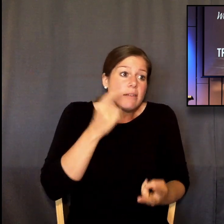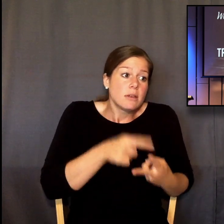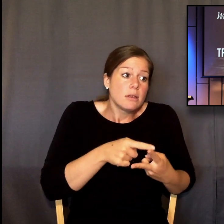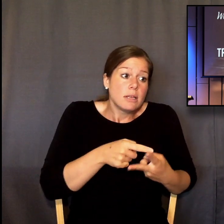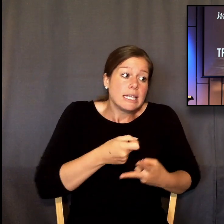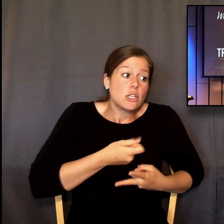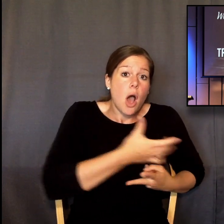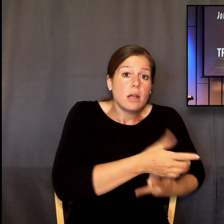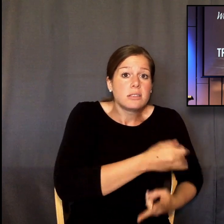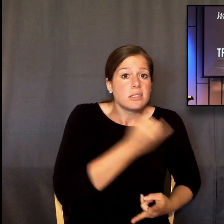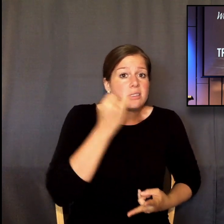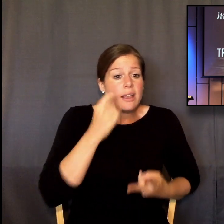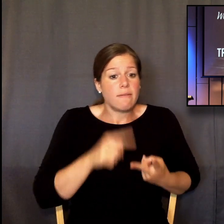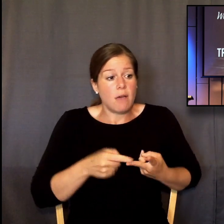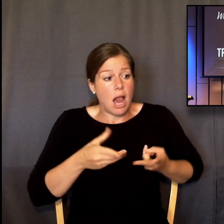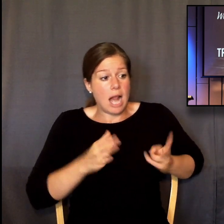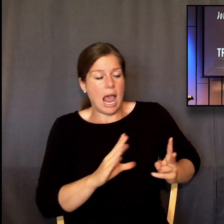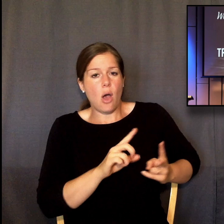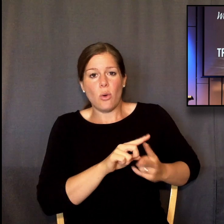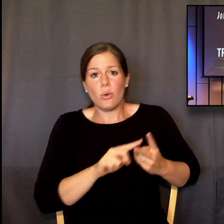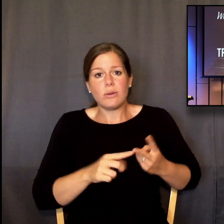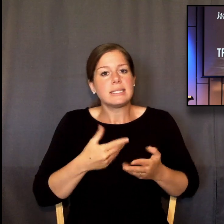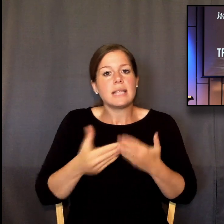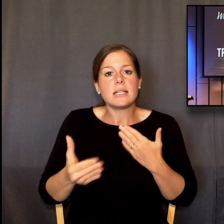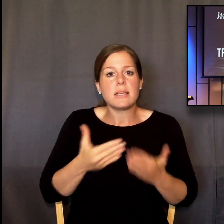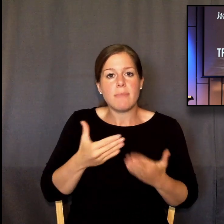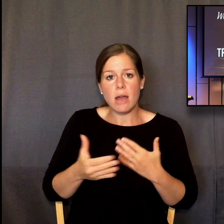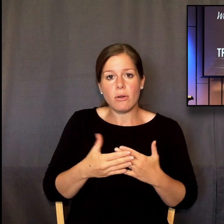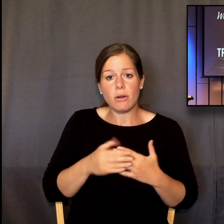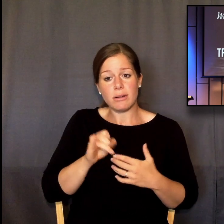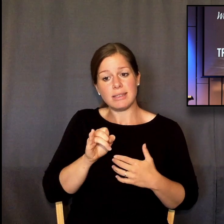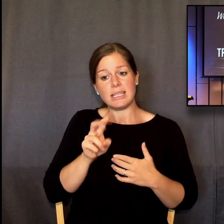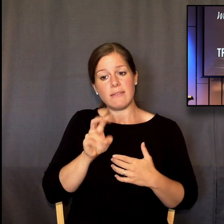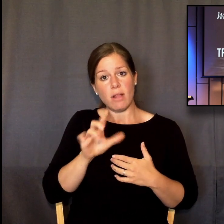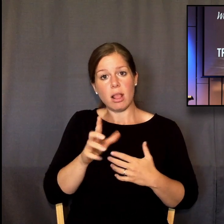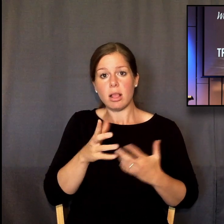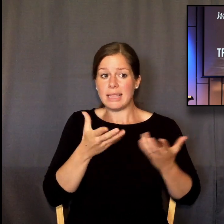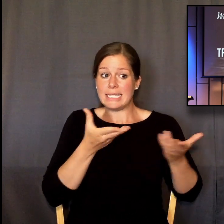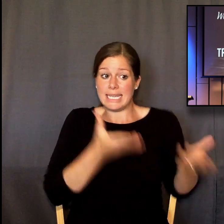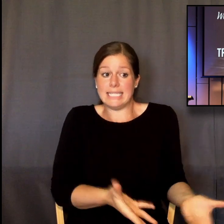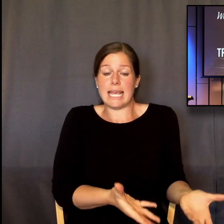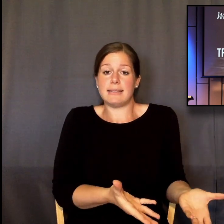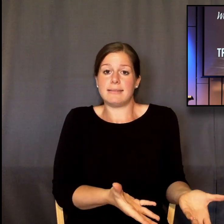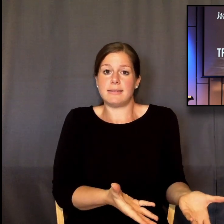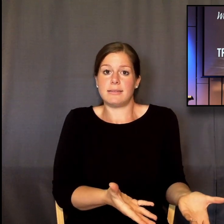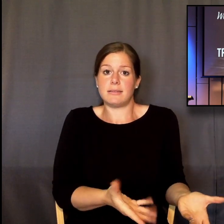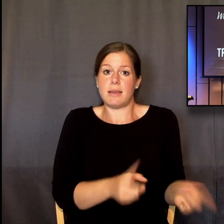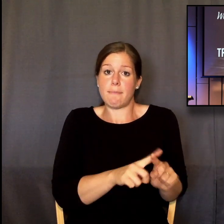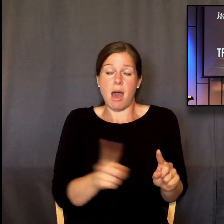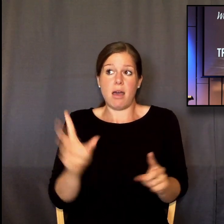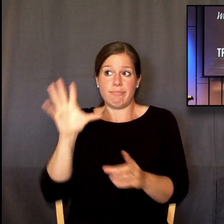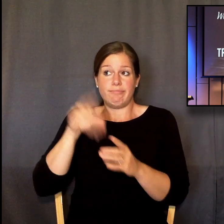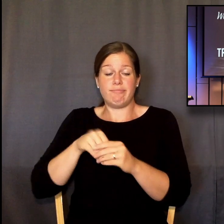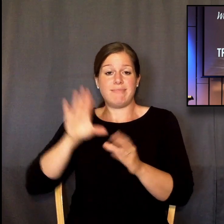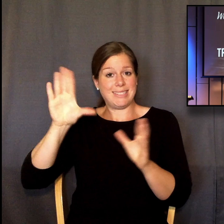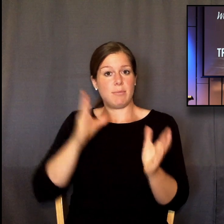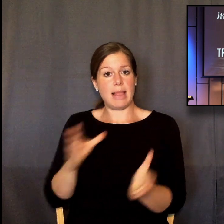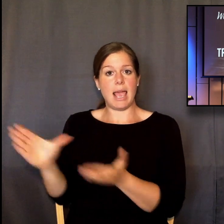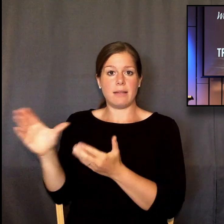which means it's part of the all things in Ephesians 1.11 that he's working in his plan. If you need more on